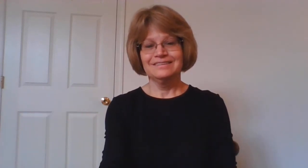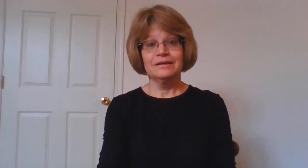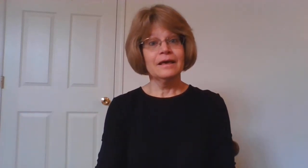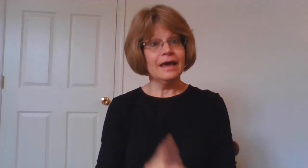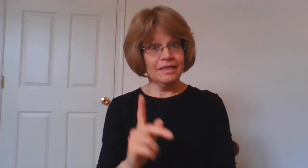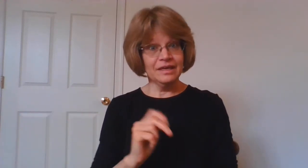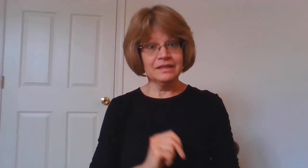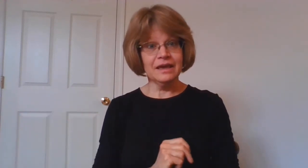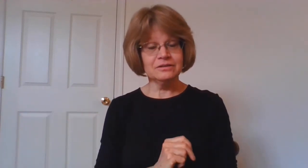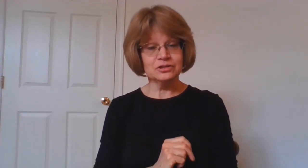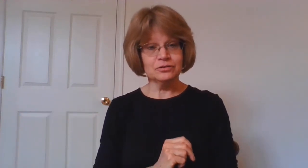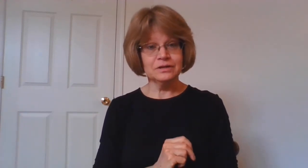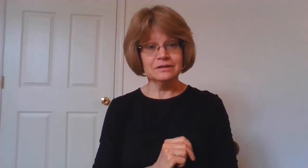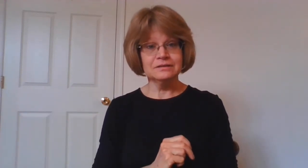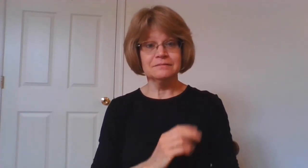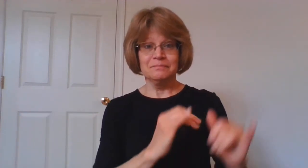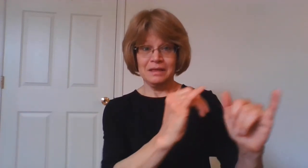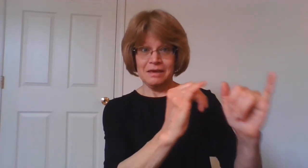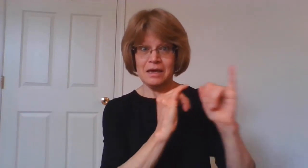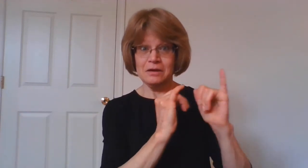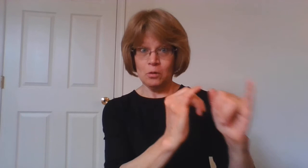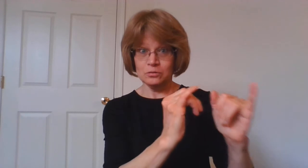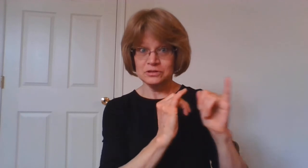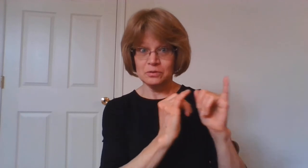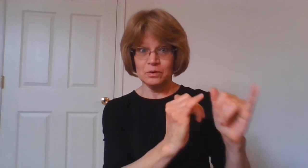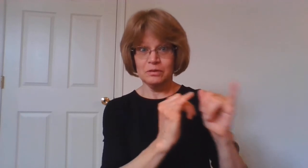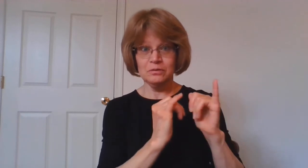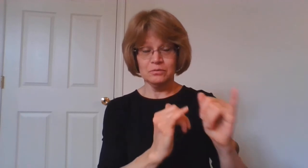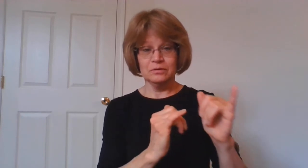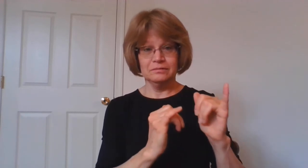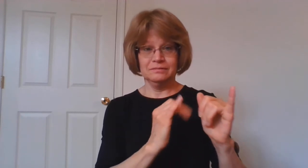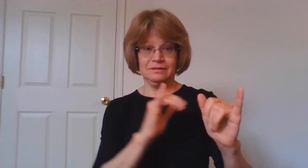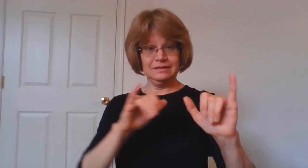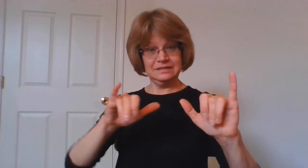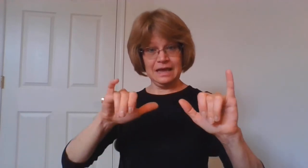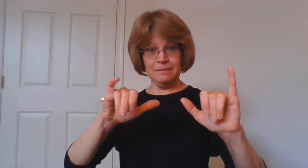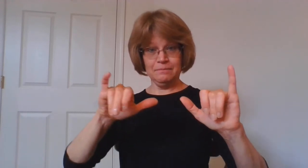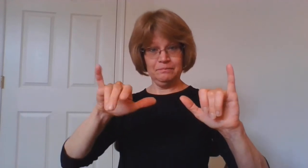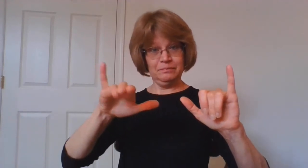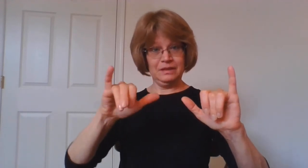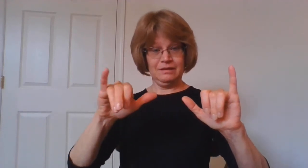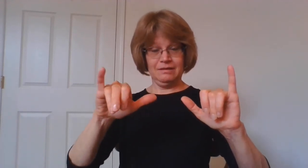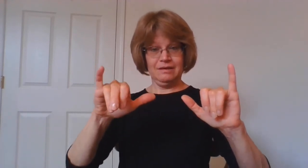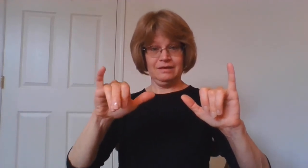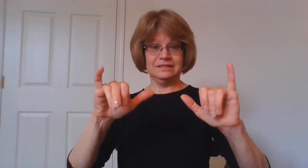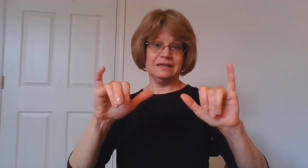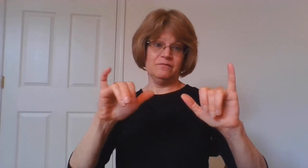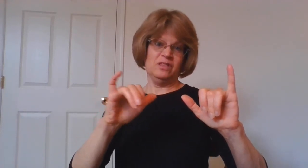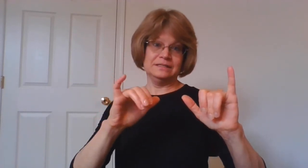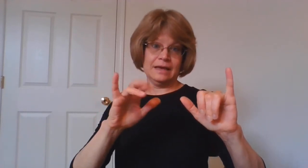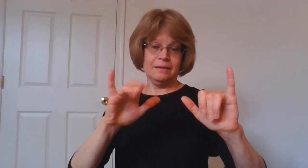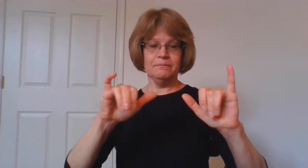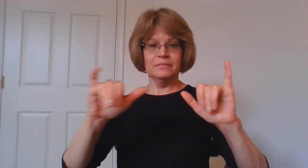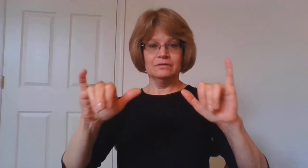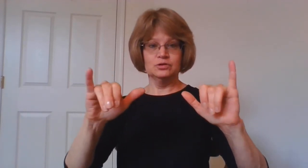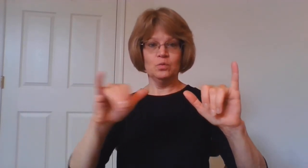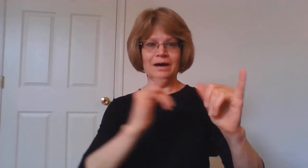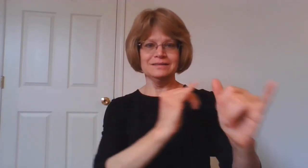And then the answer is, and also with you. Same. It's a sign for the same. Two y's.